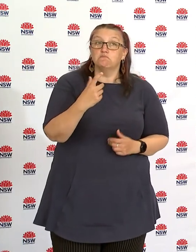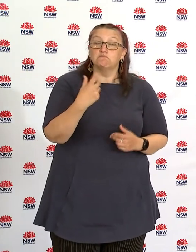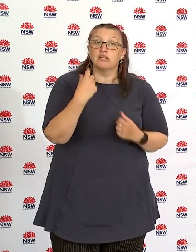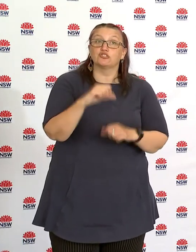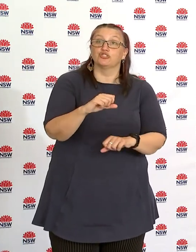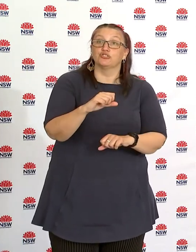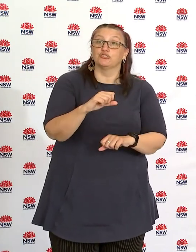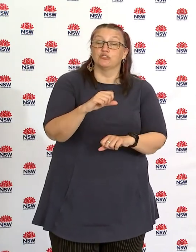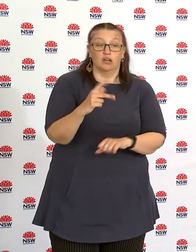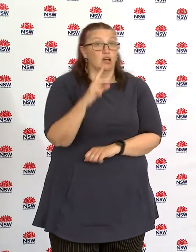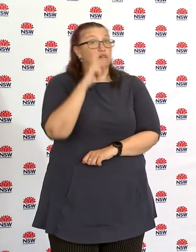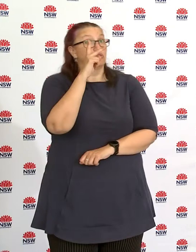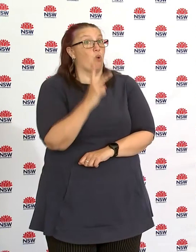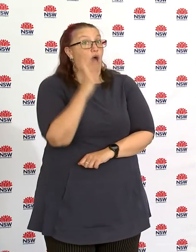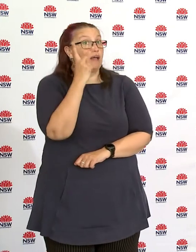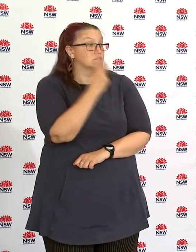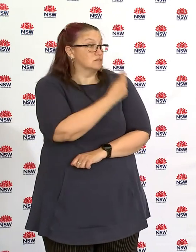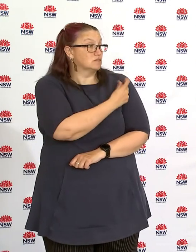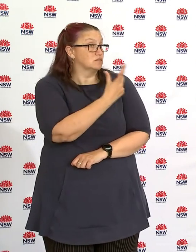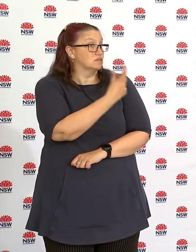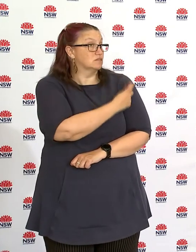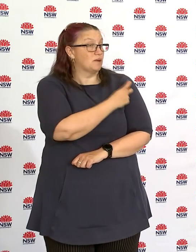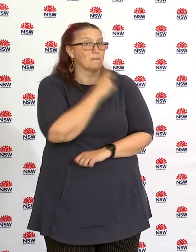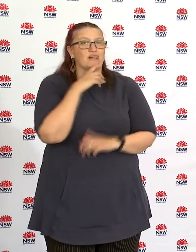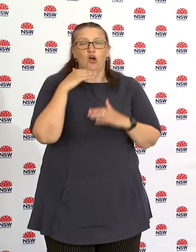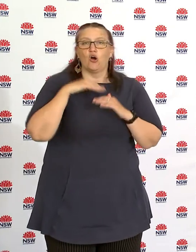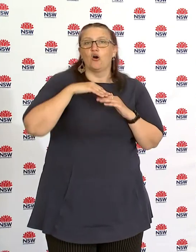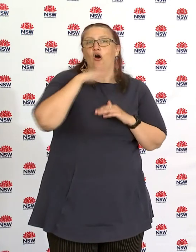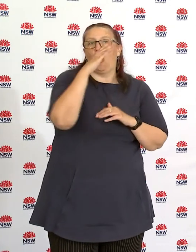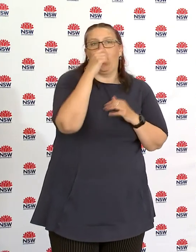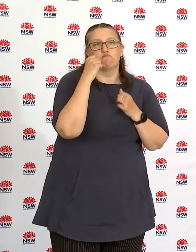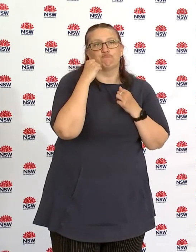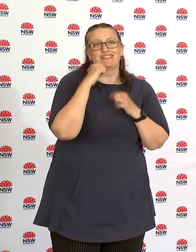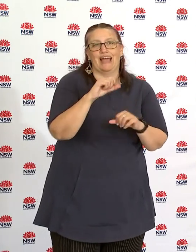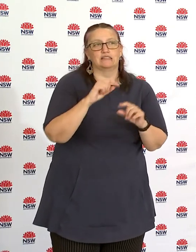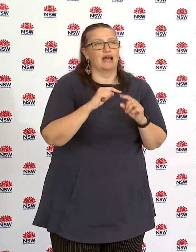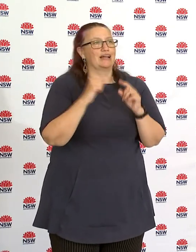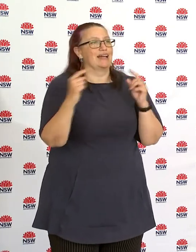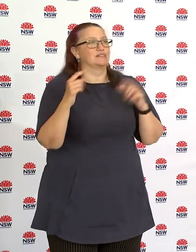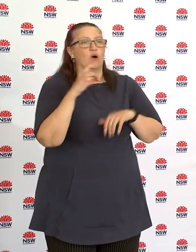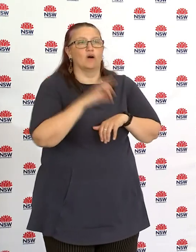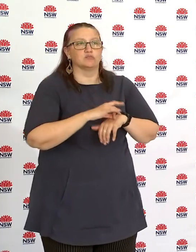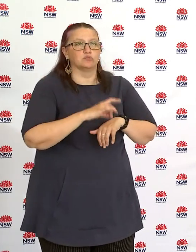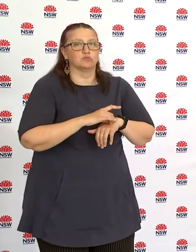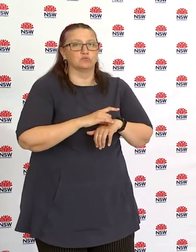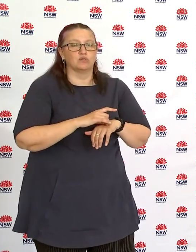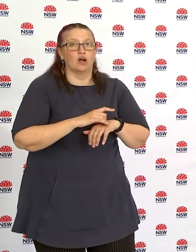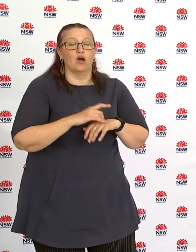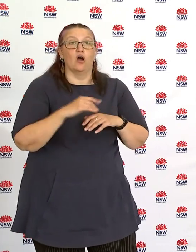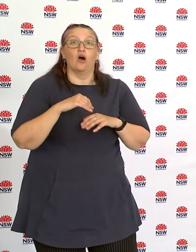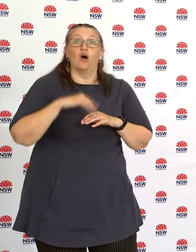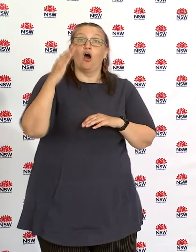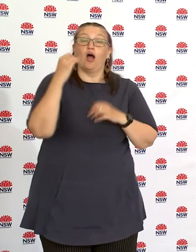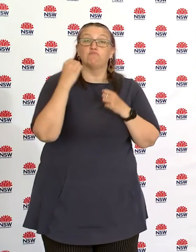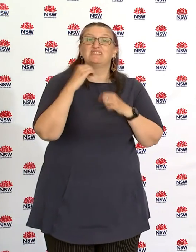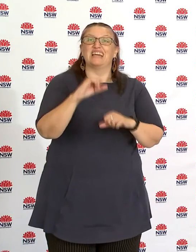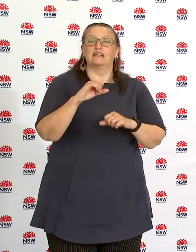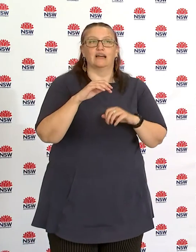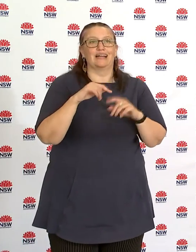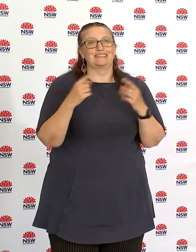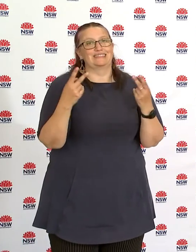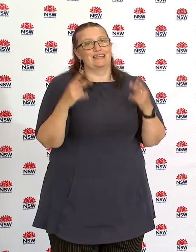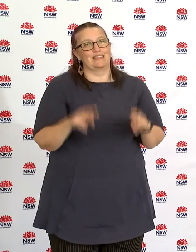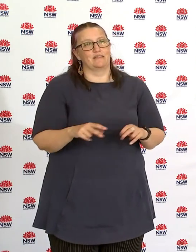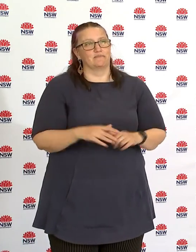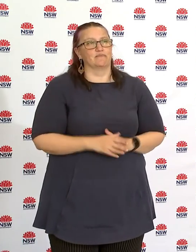and i'd just like to pause there and and remind the community about my recommendation also of bringing forward your second dose